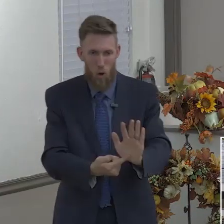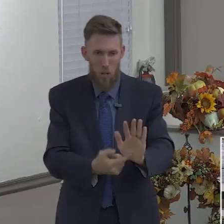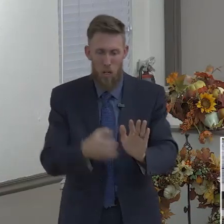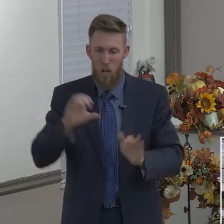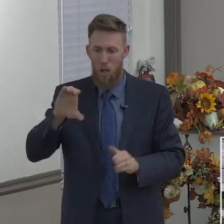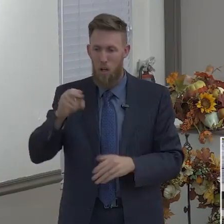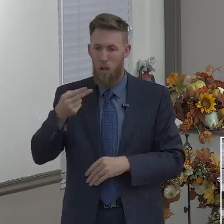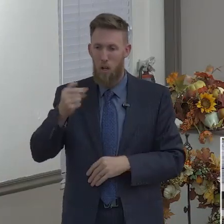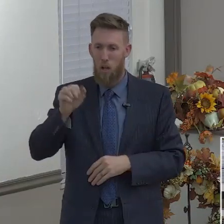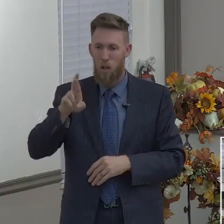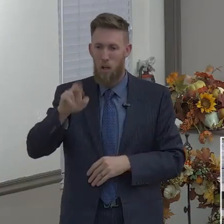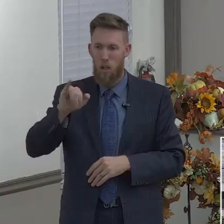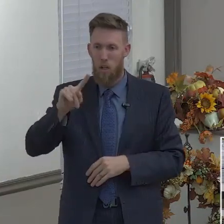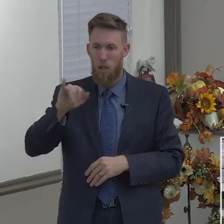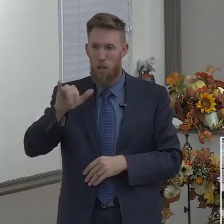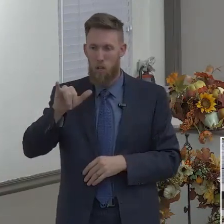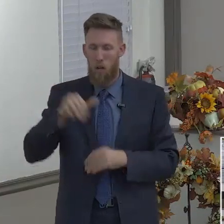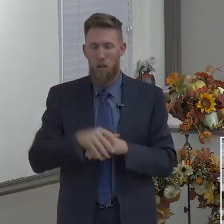Charity.